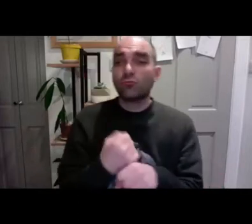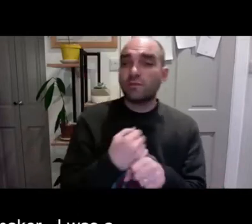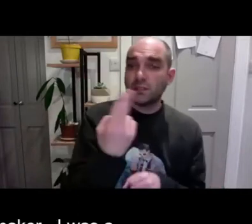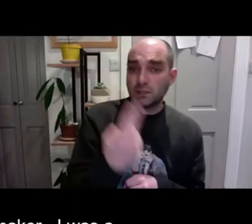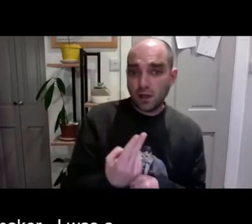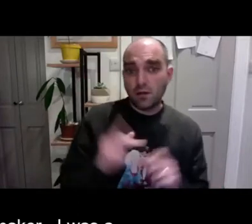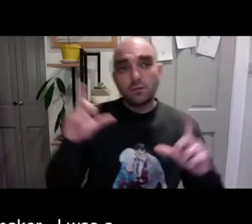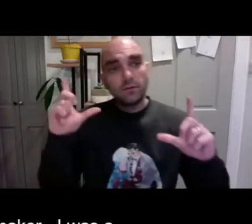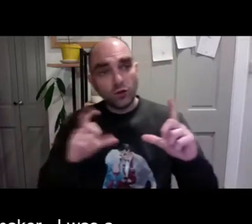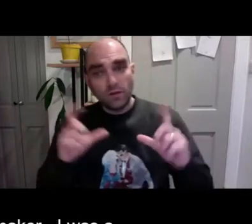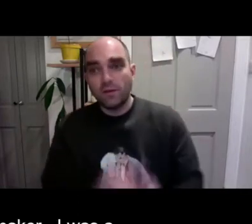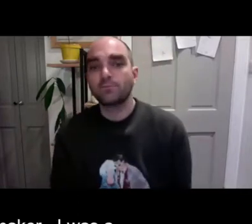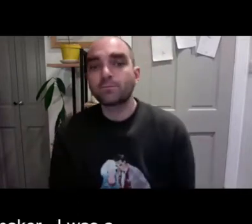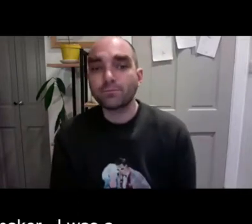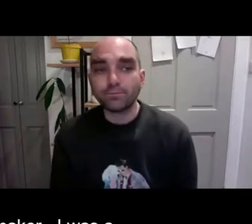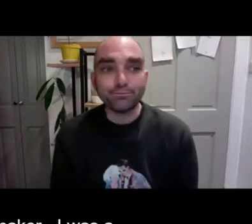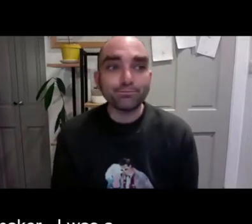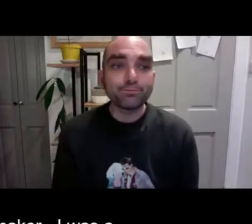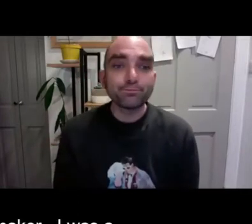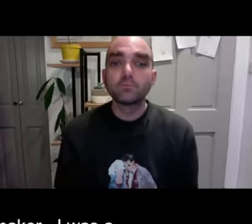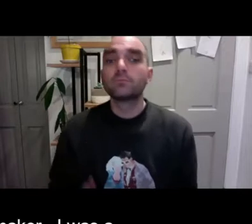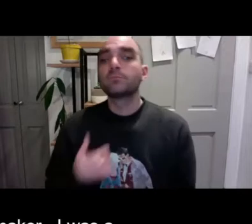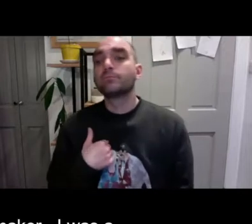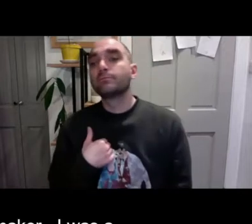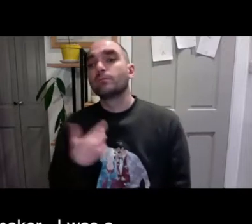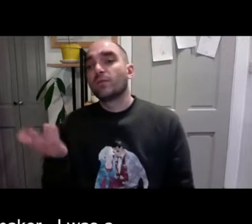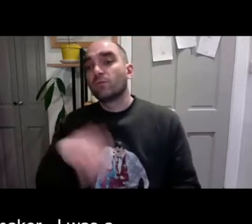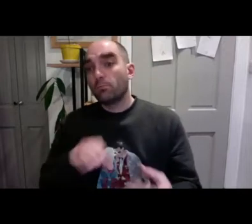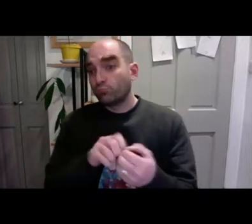So I'm a deaf filmmaker. I also do graphic design and photography.